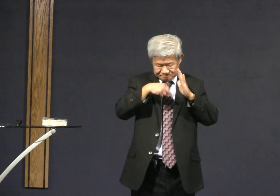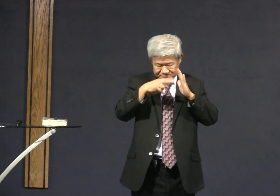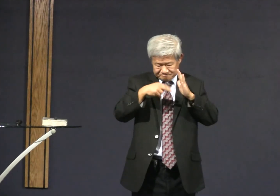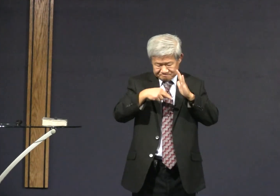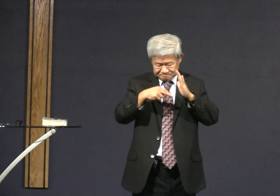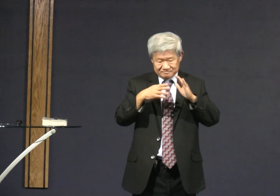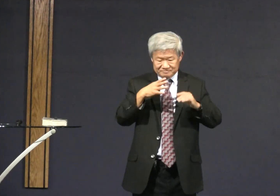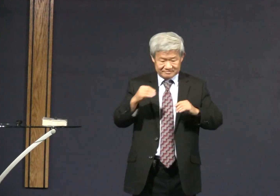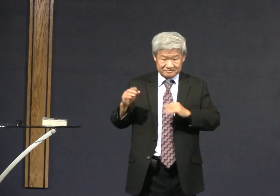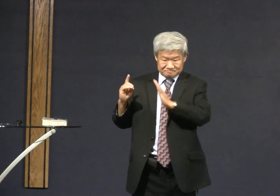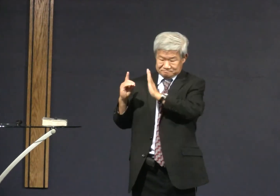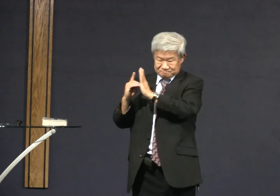as I've been reading